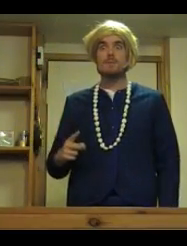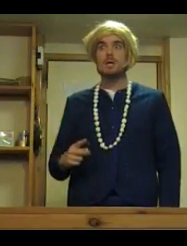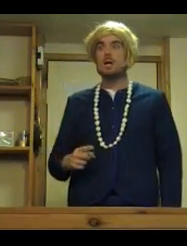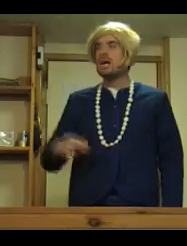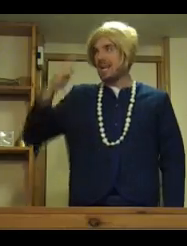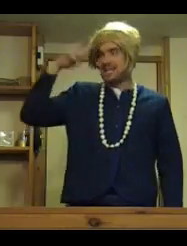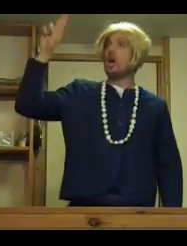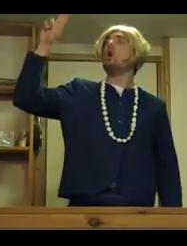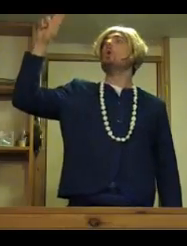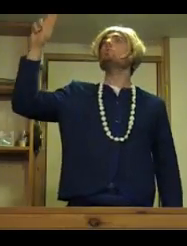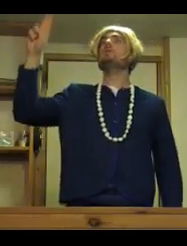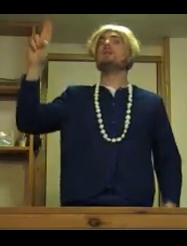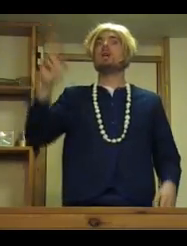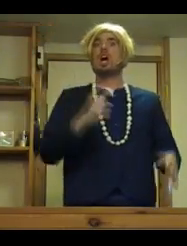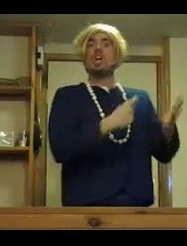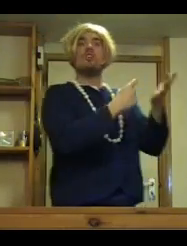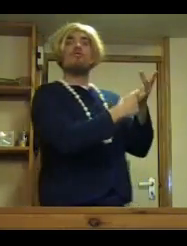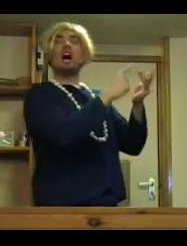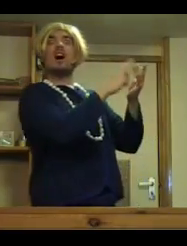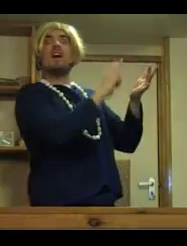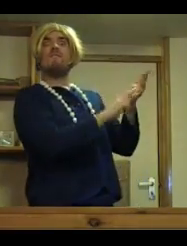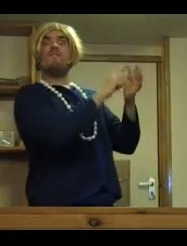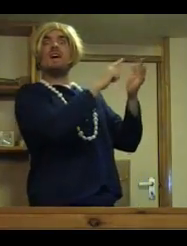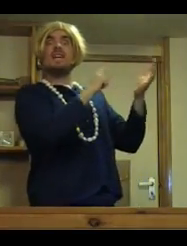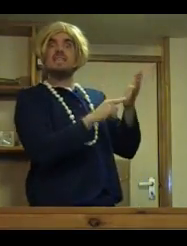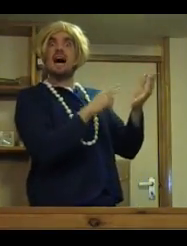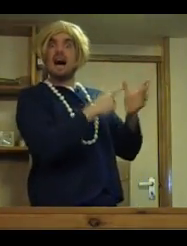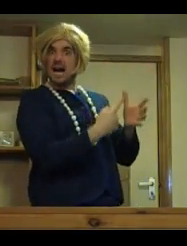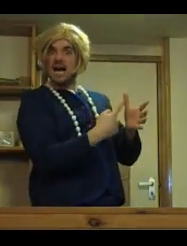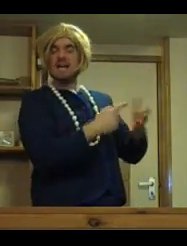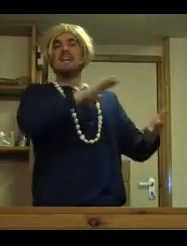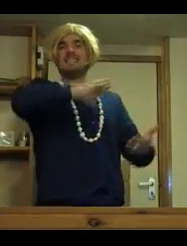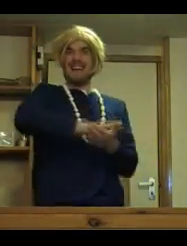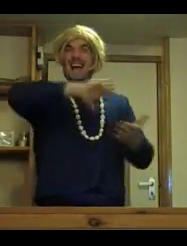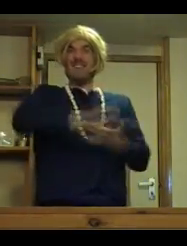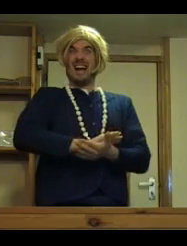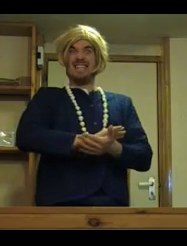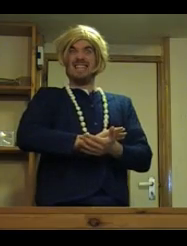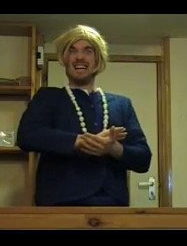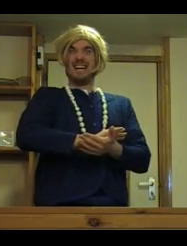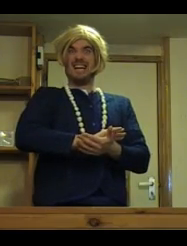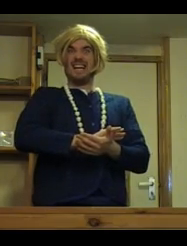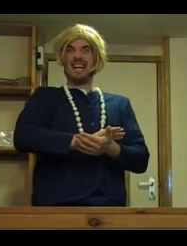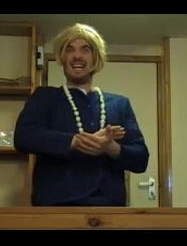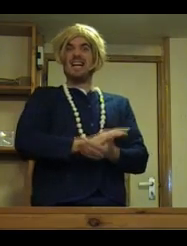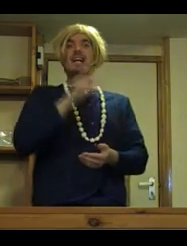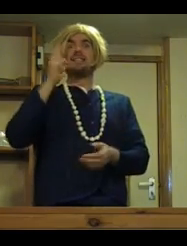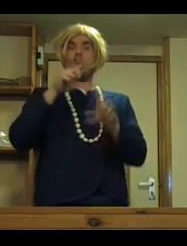You're lots of African rye beater sandwich two